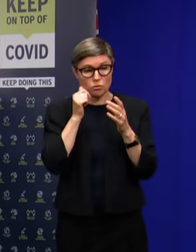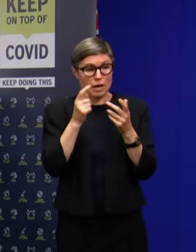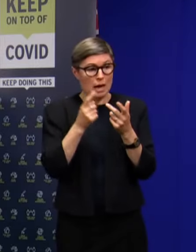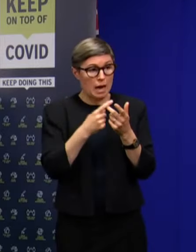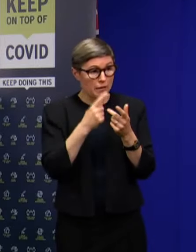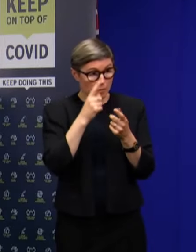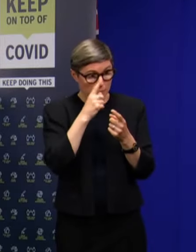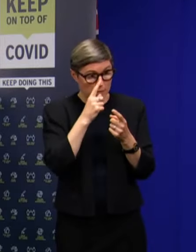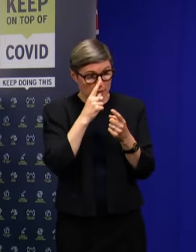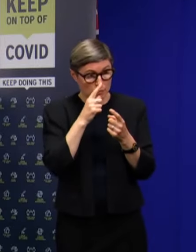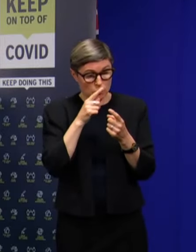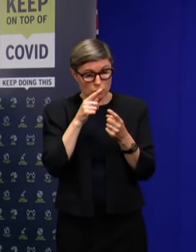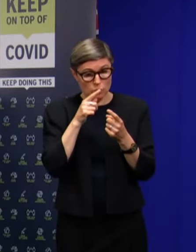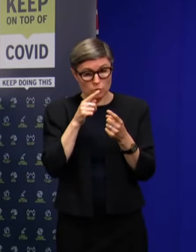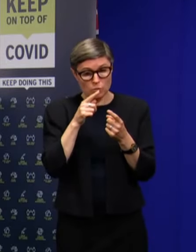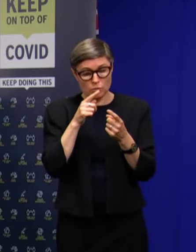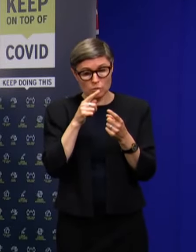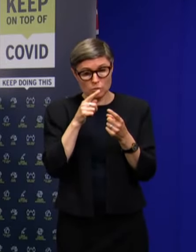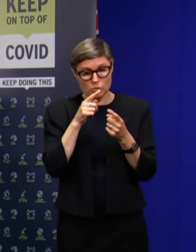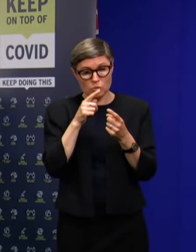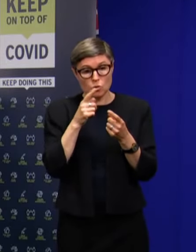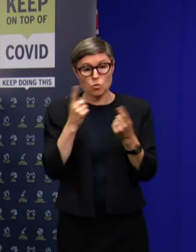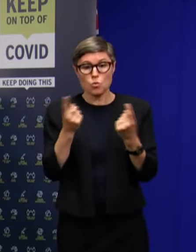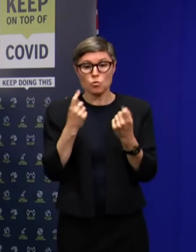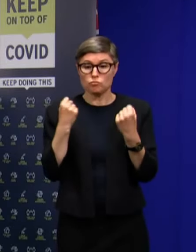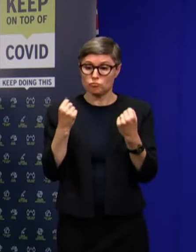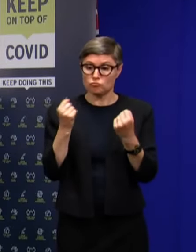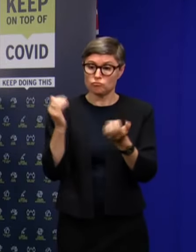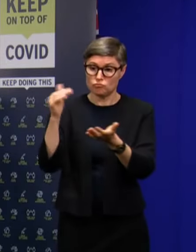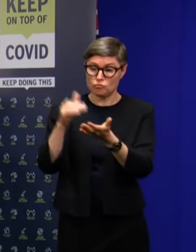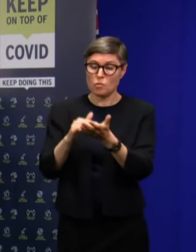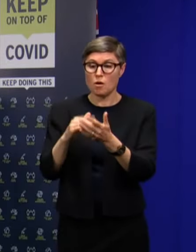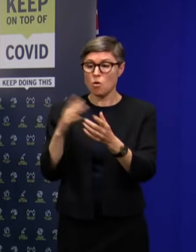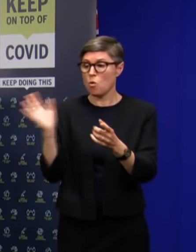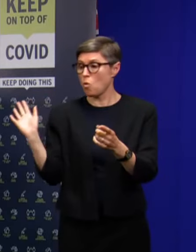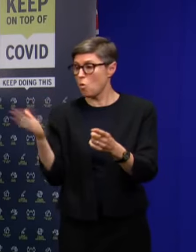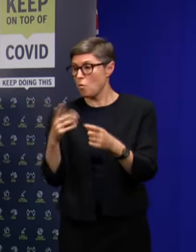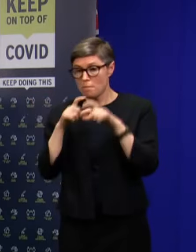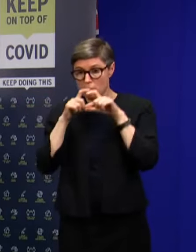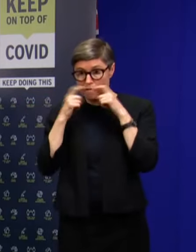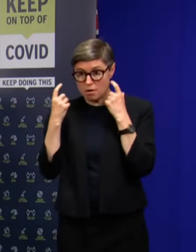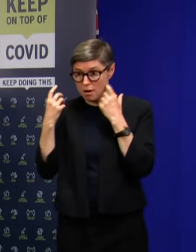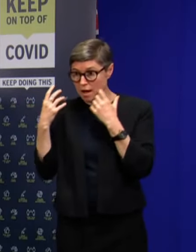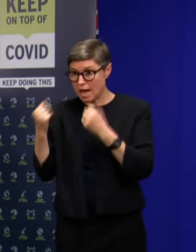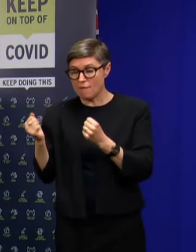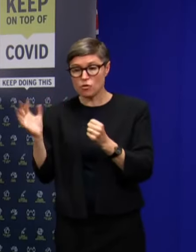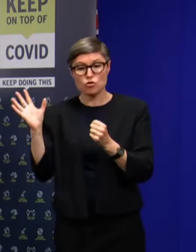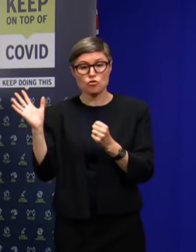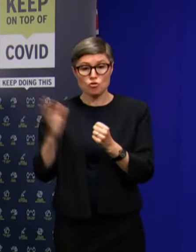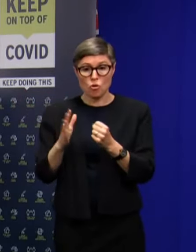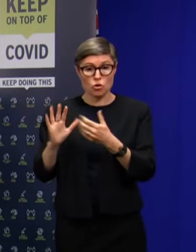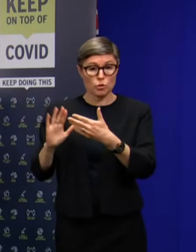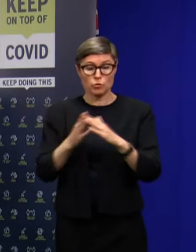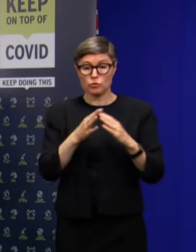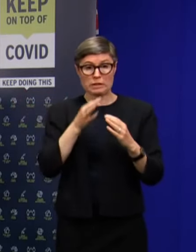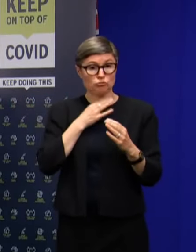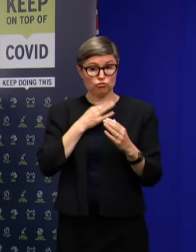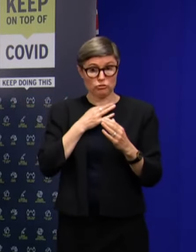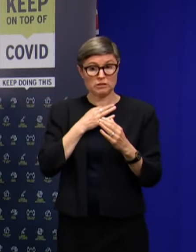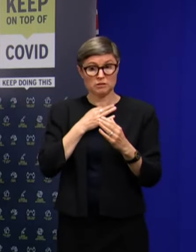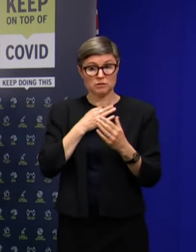people involved in this man's transfer were all wearing masks. There was no public risk from that man's transfer